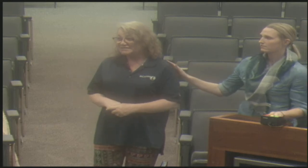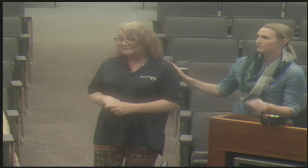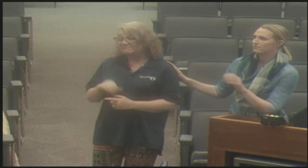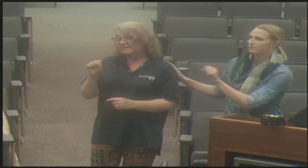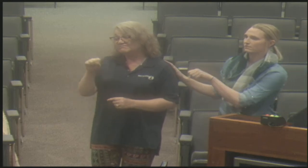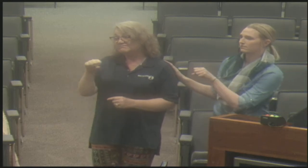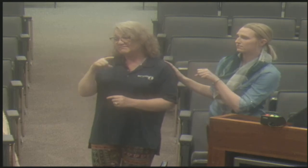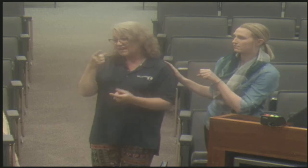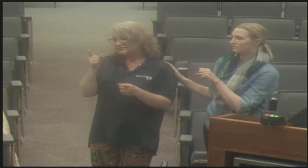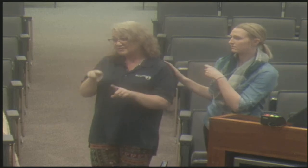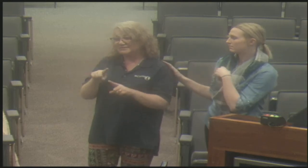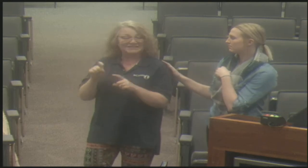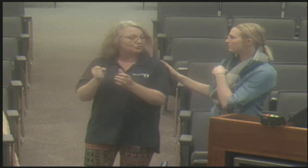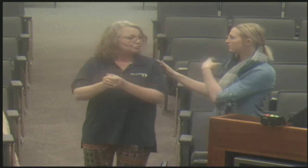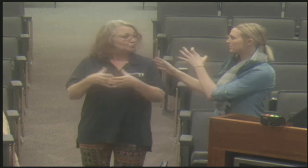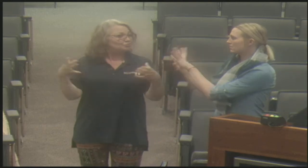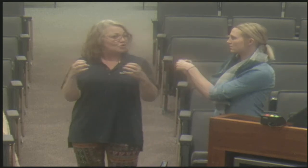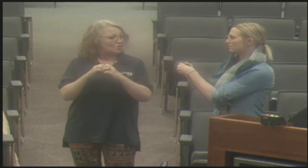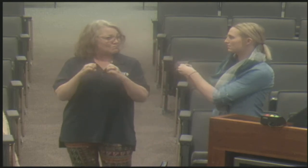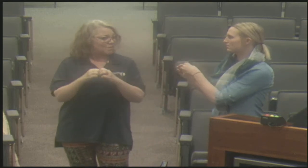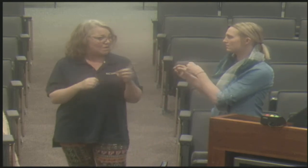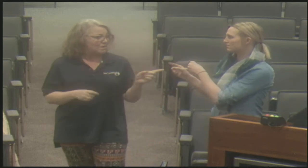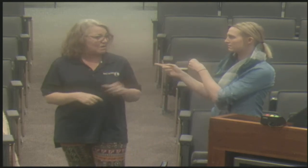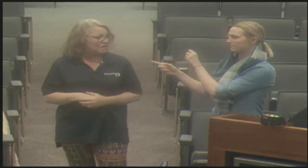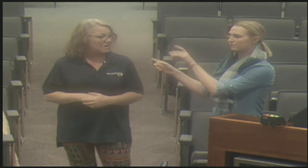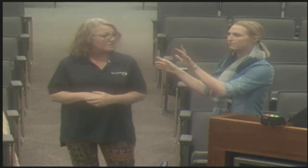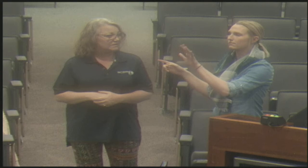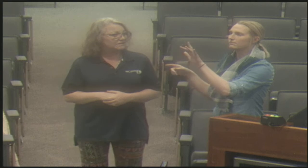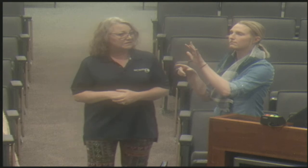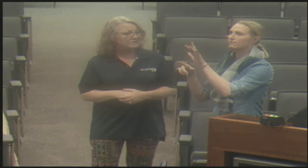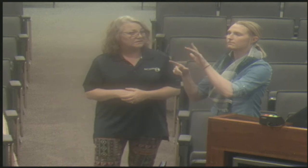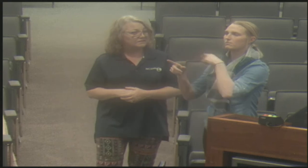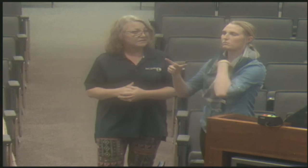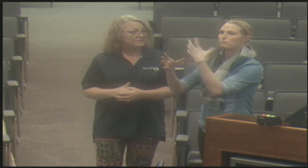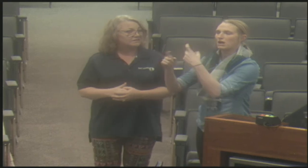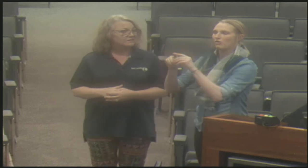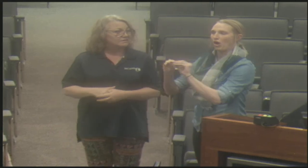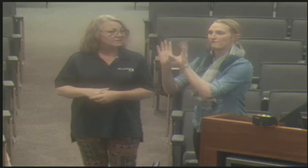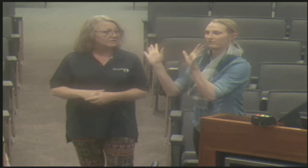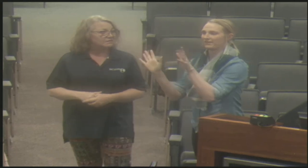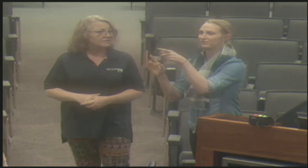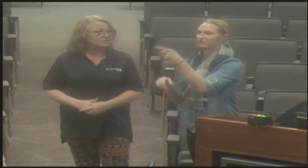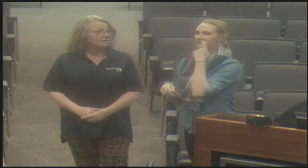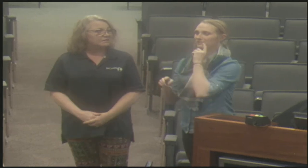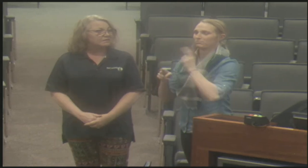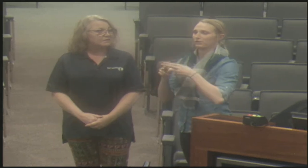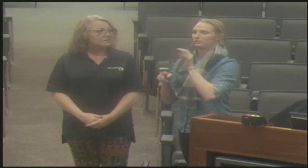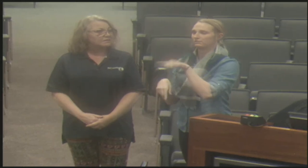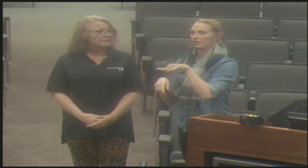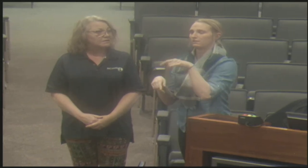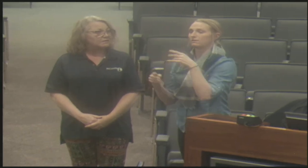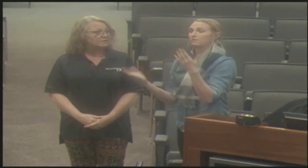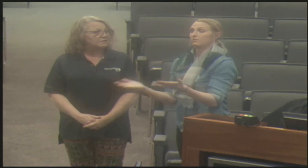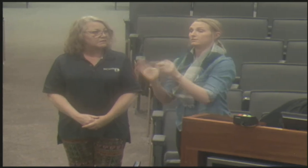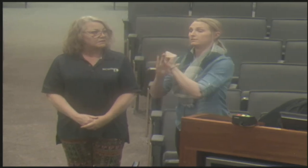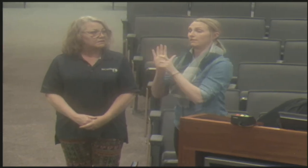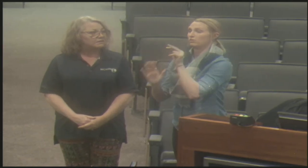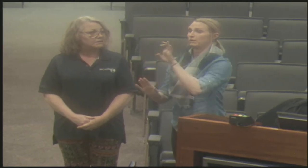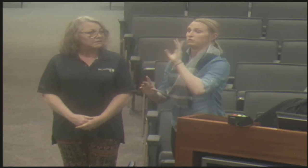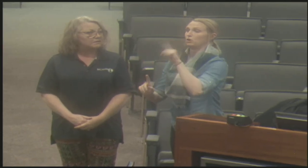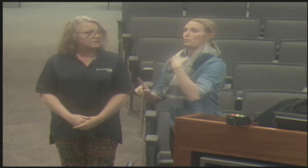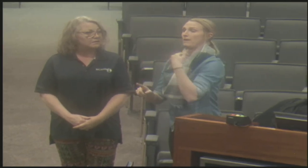And hopefully that answers your question. Um, but yes, you're right. It does need to grow. And Carly is, um, I would like to clarify